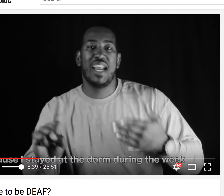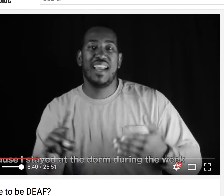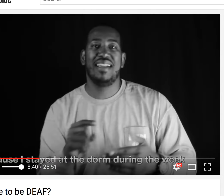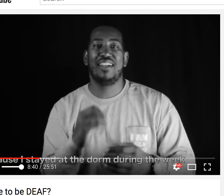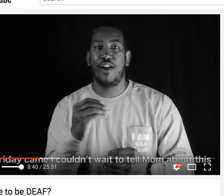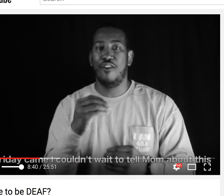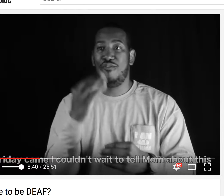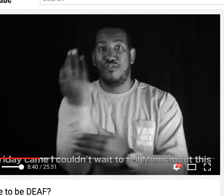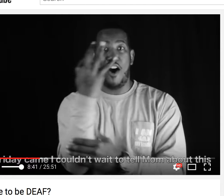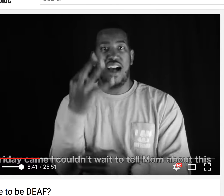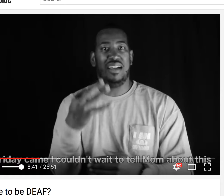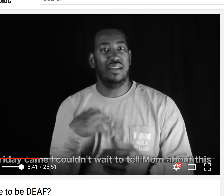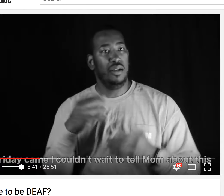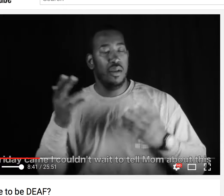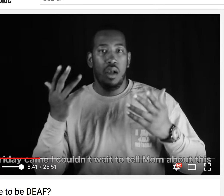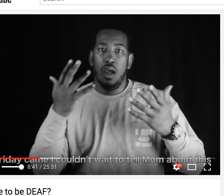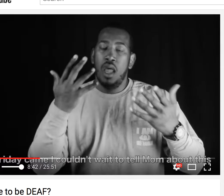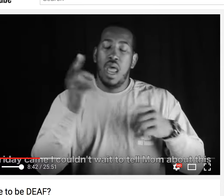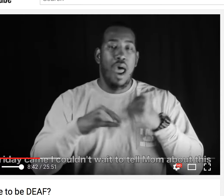So every week, I could go there on Fridays.